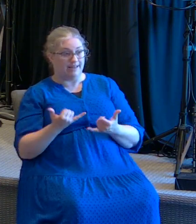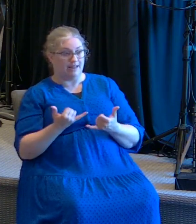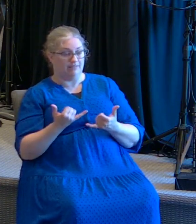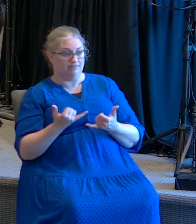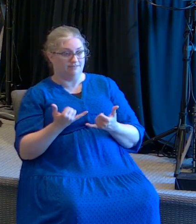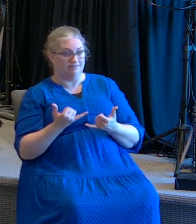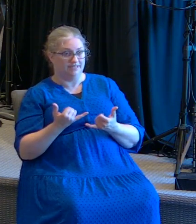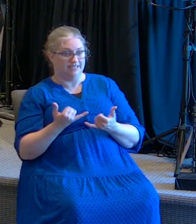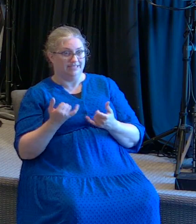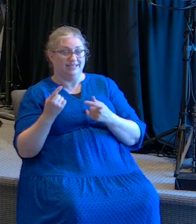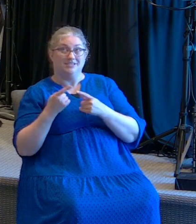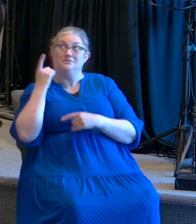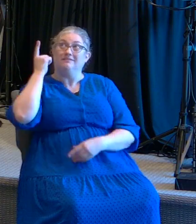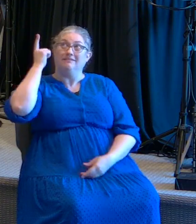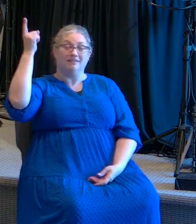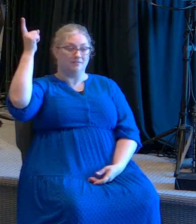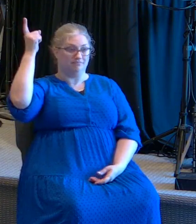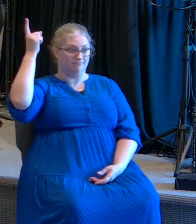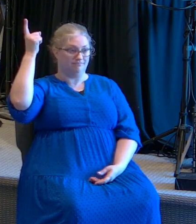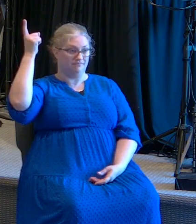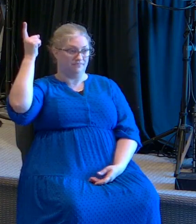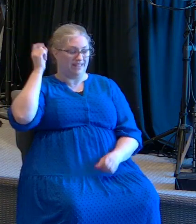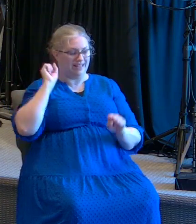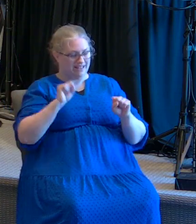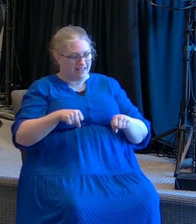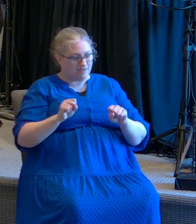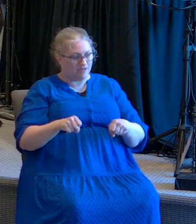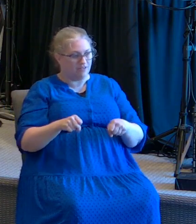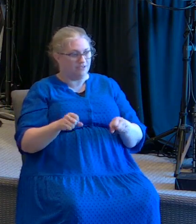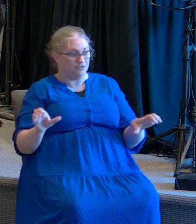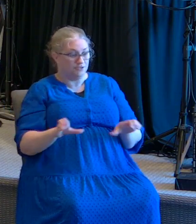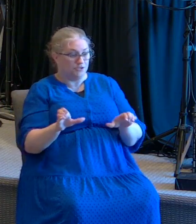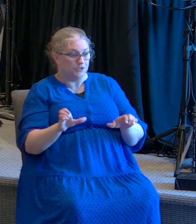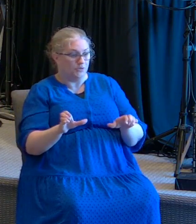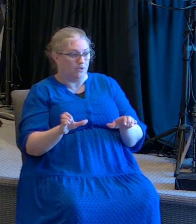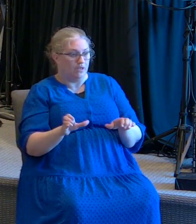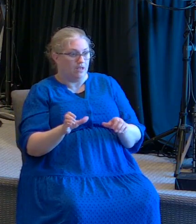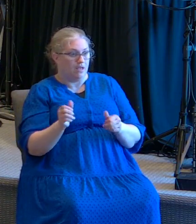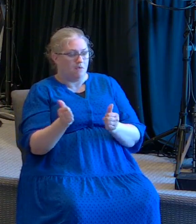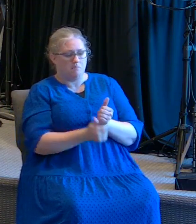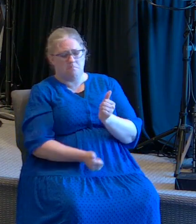that is able to do exceedingly,